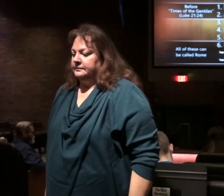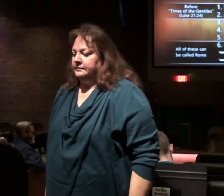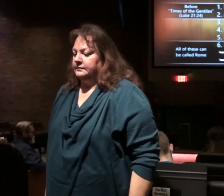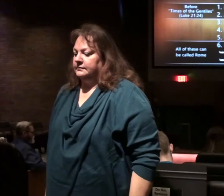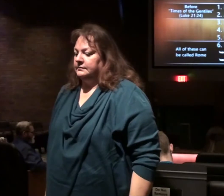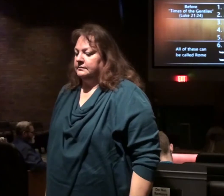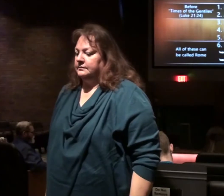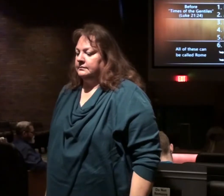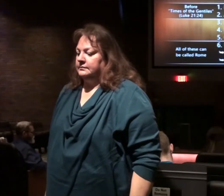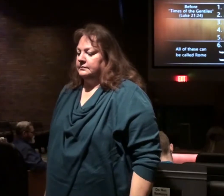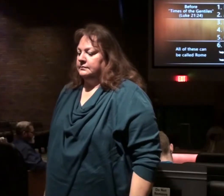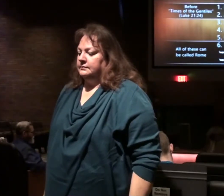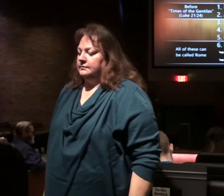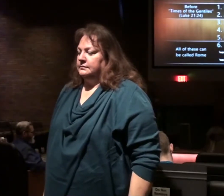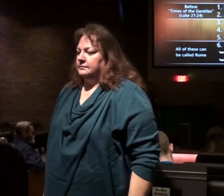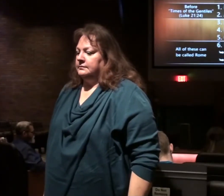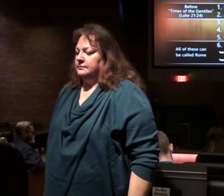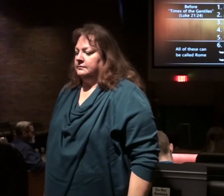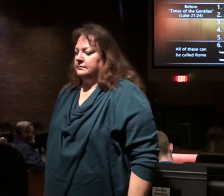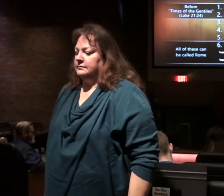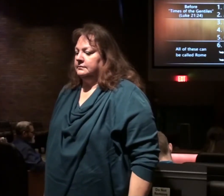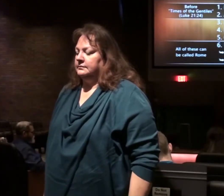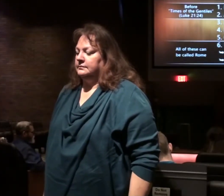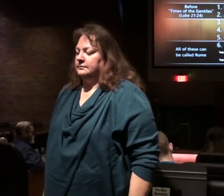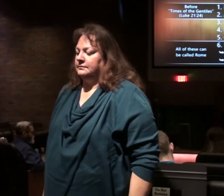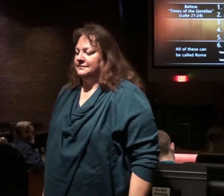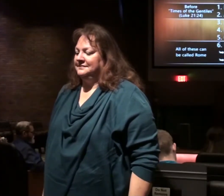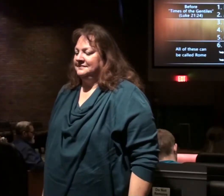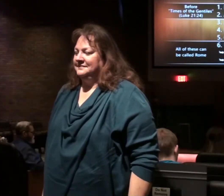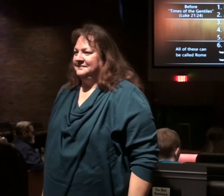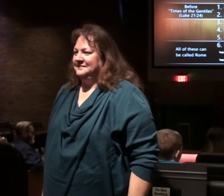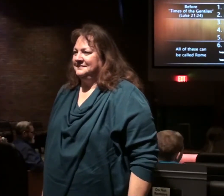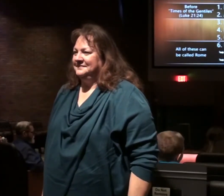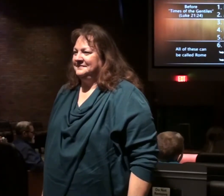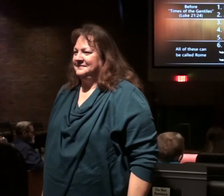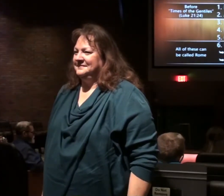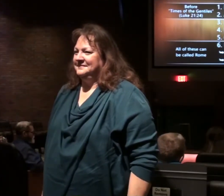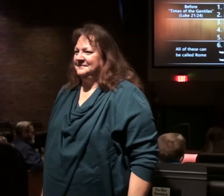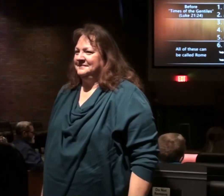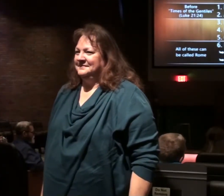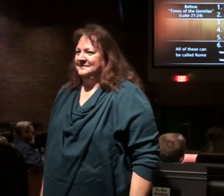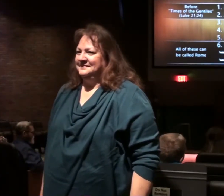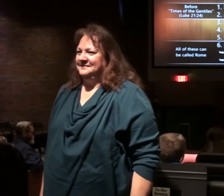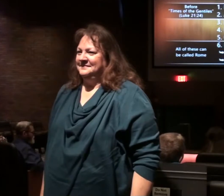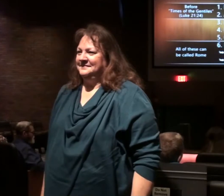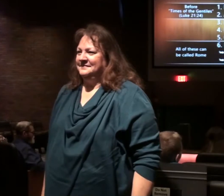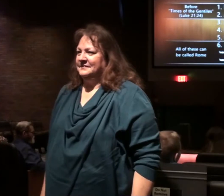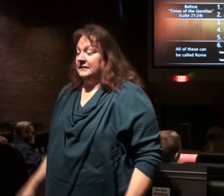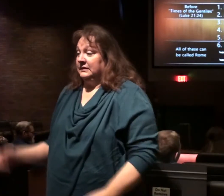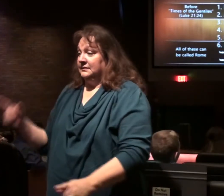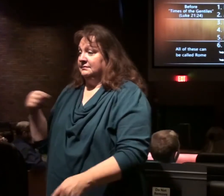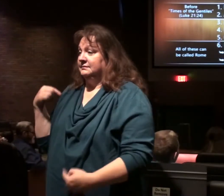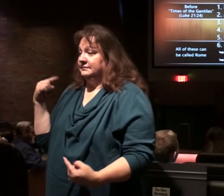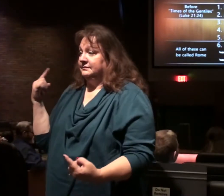why don't you put up that major empires in biblical history. If you've been here,